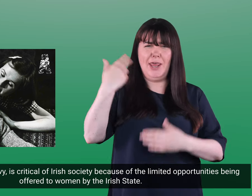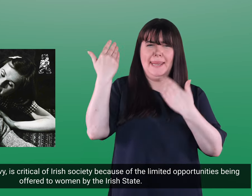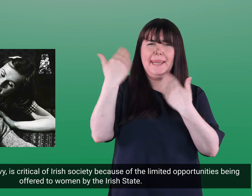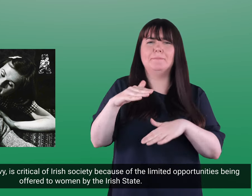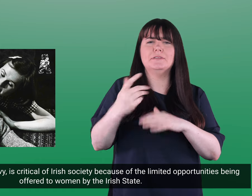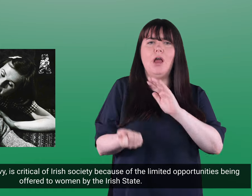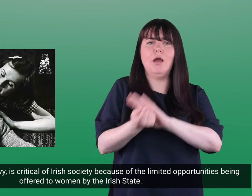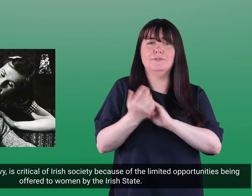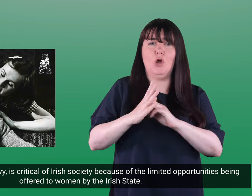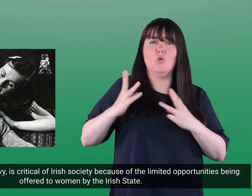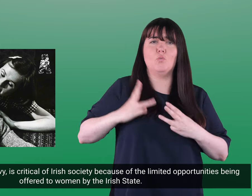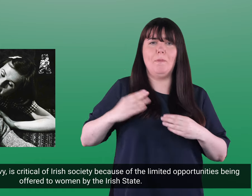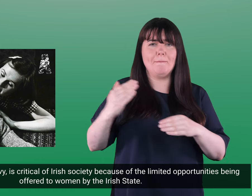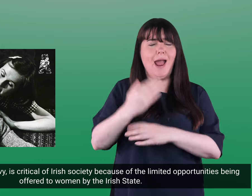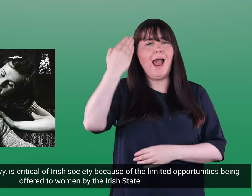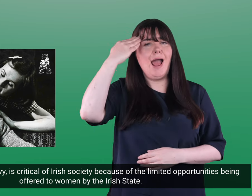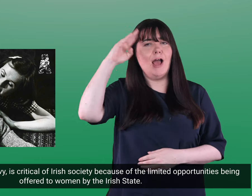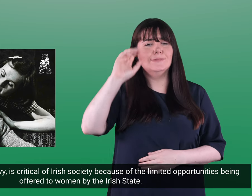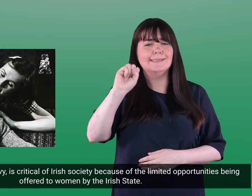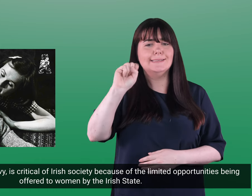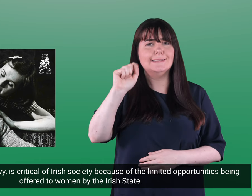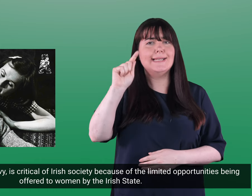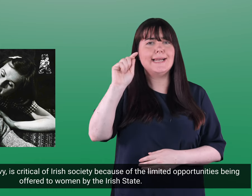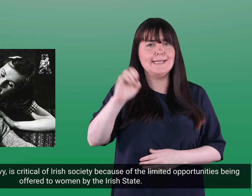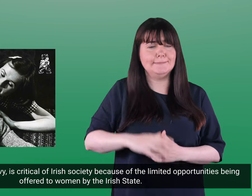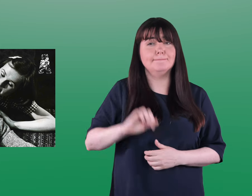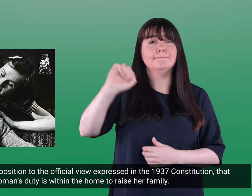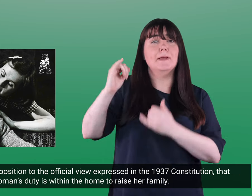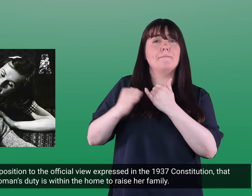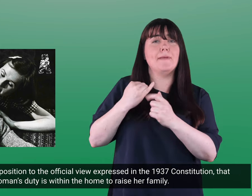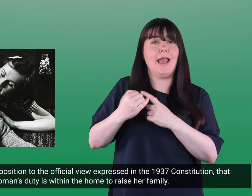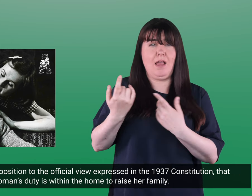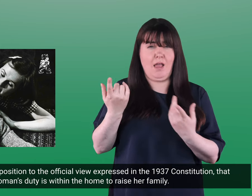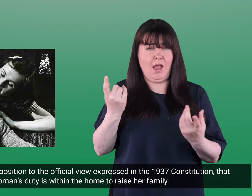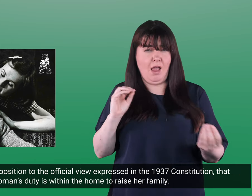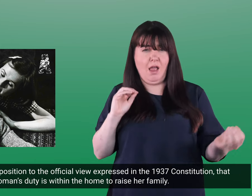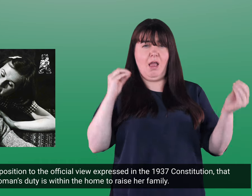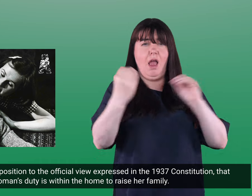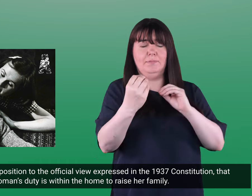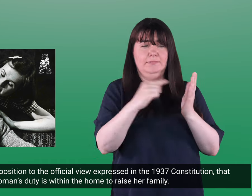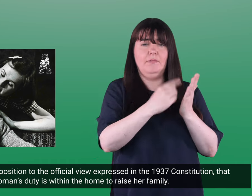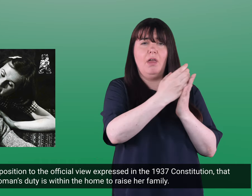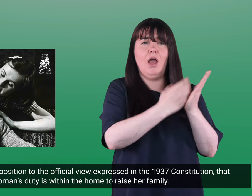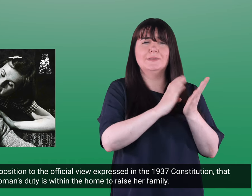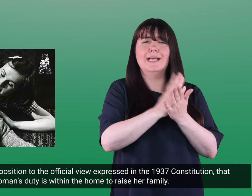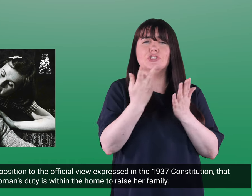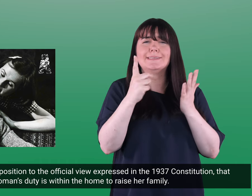play, Teresa Deevy is critical of Irish society because of the limited opportunities being offered to women by the Irish state. This